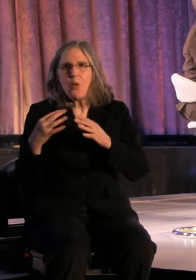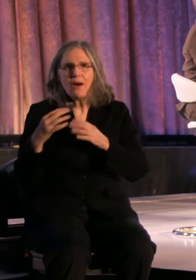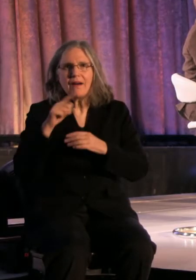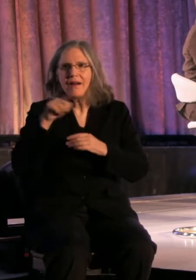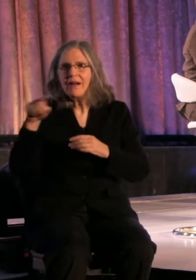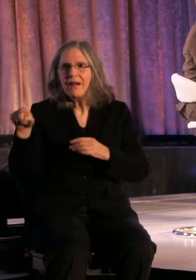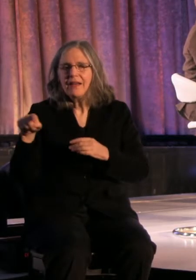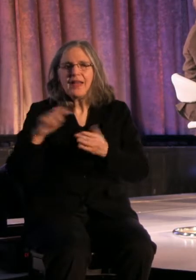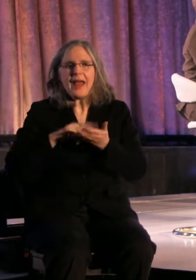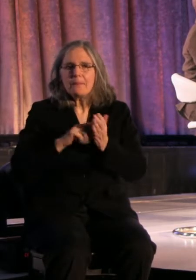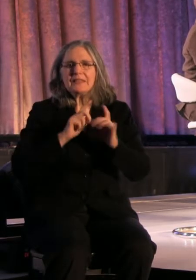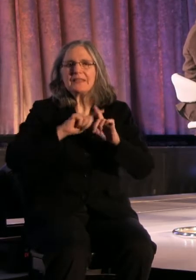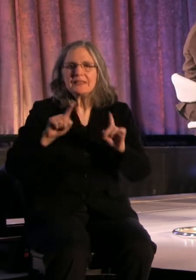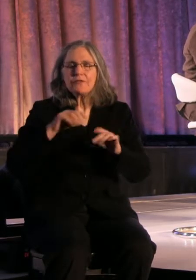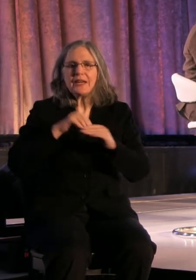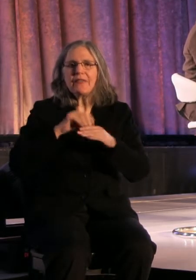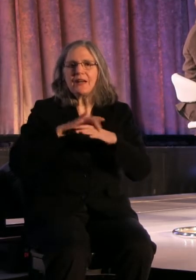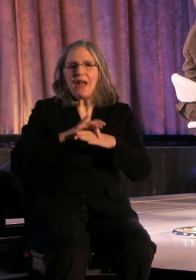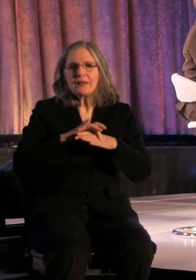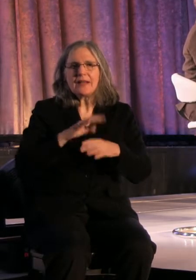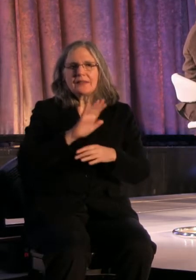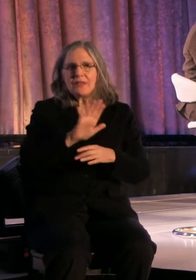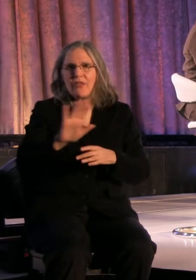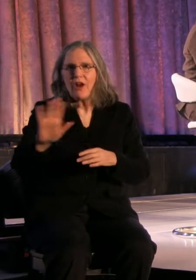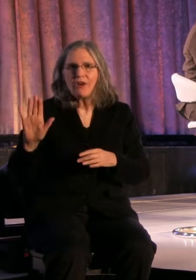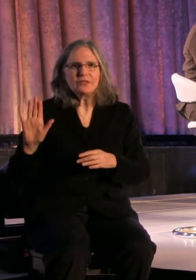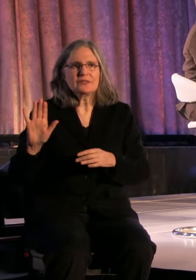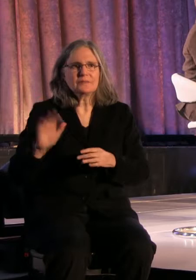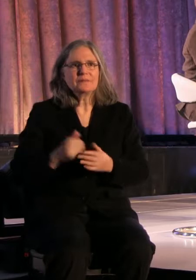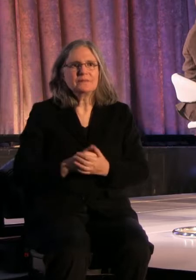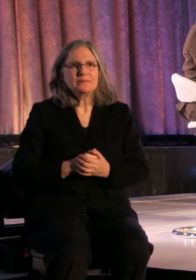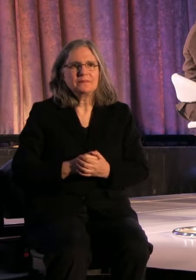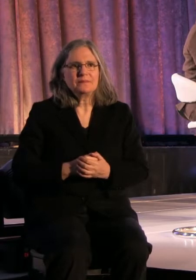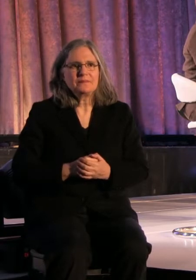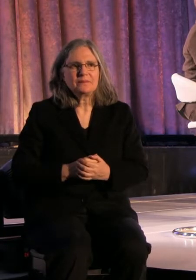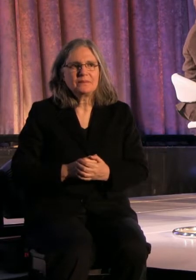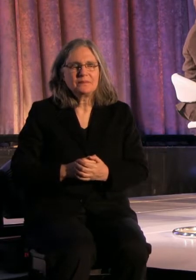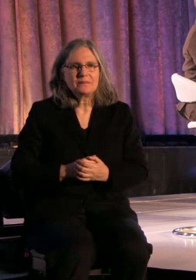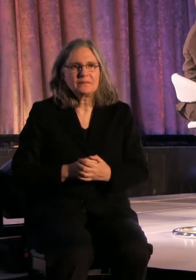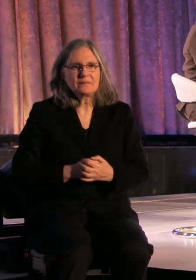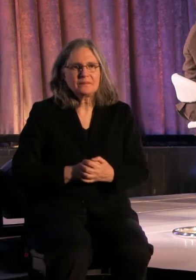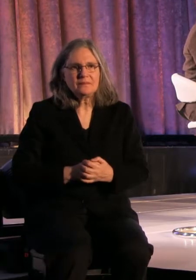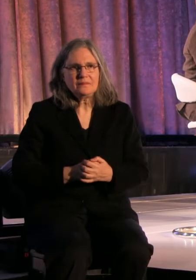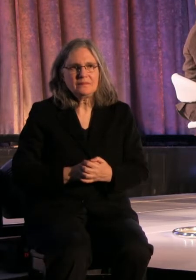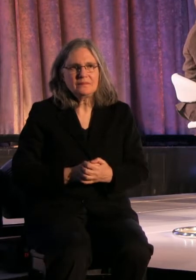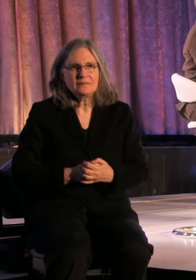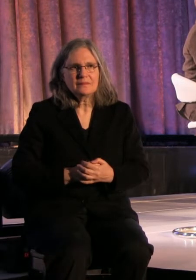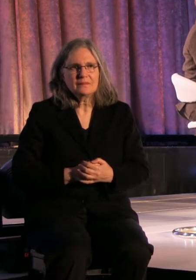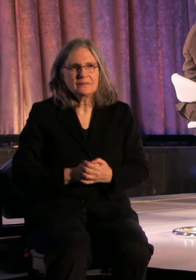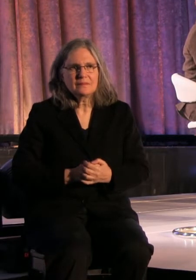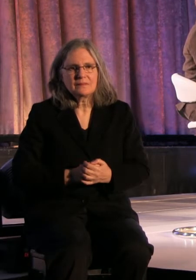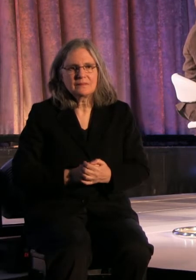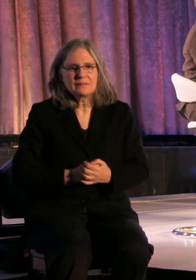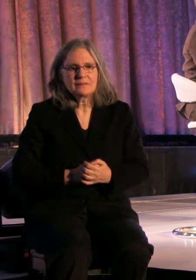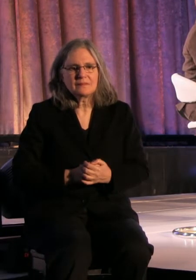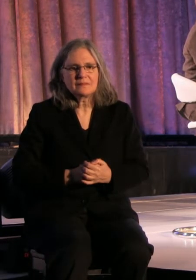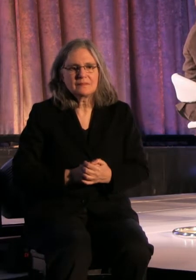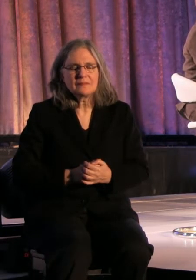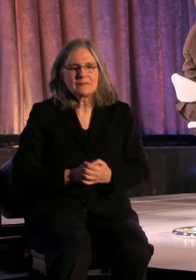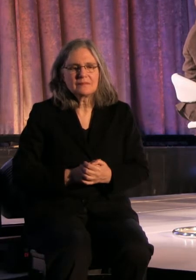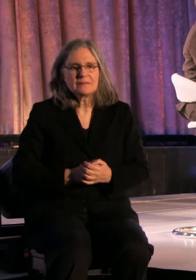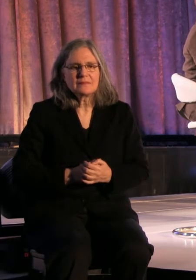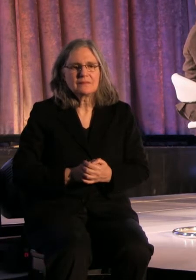different. Right. In the context that they find themselves, their audience, in the present. So that's,